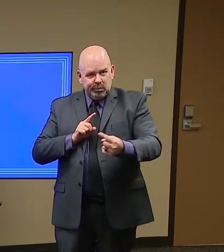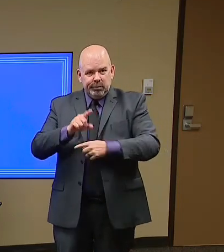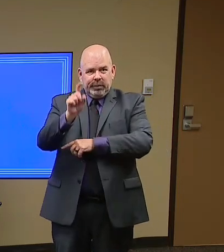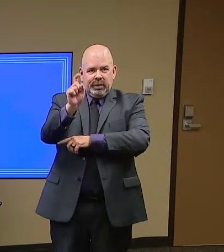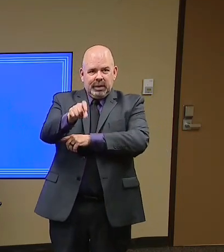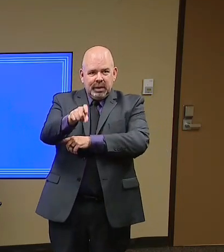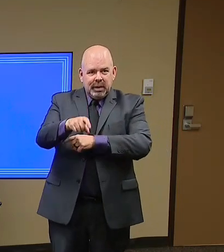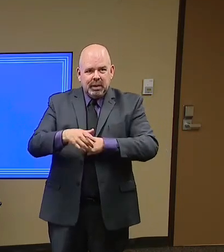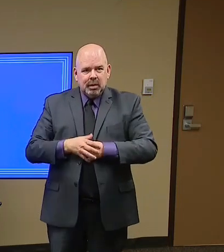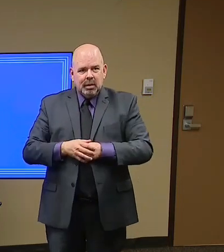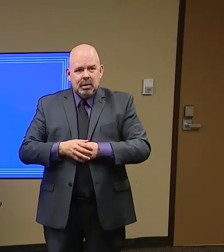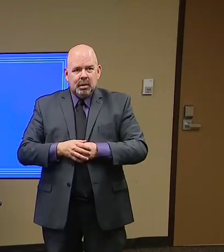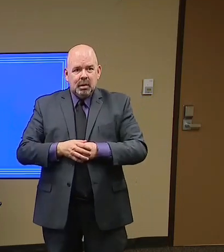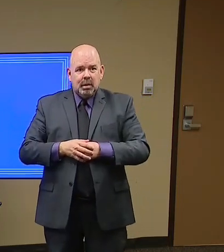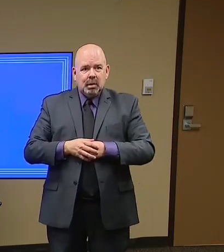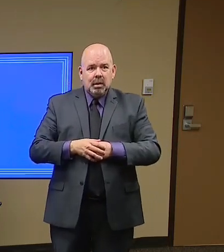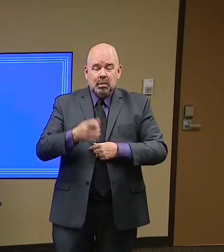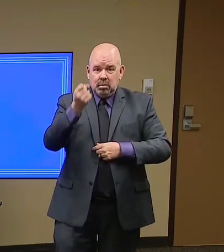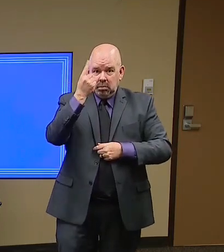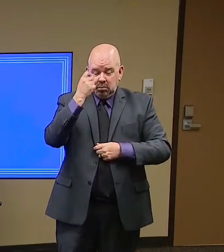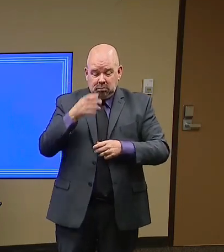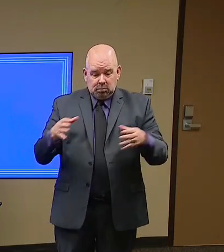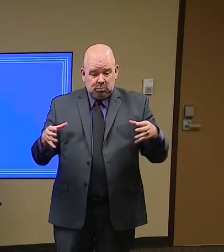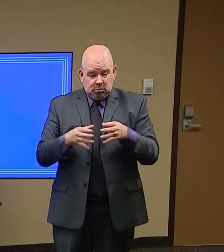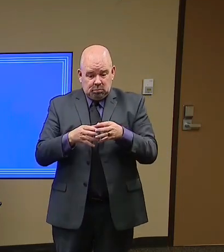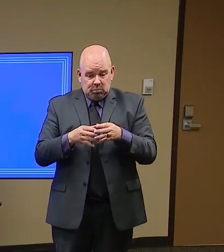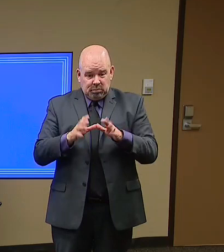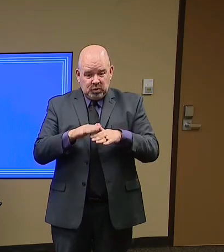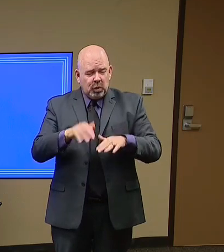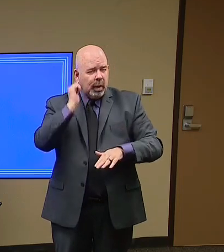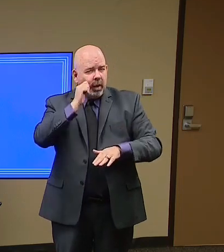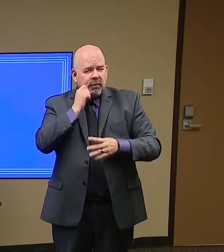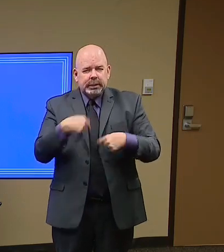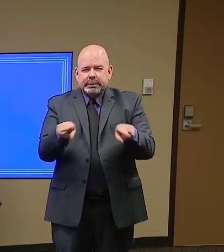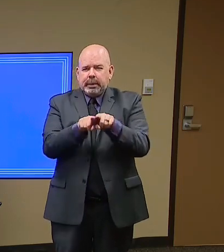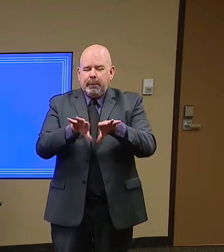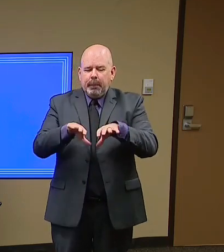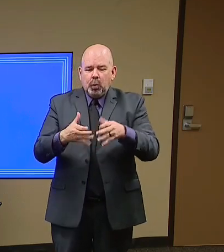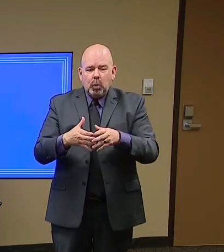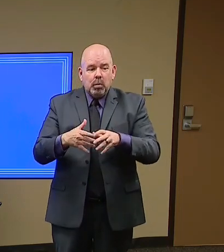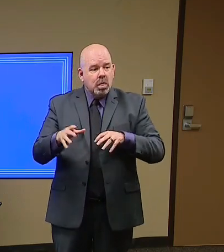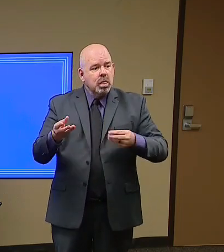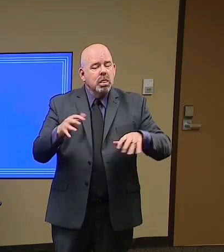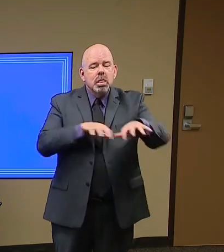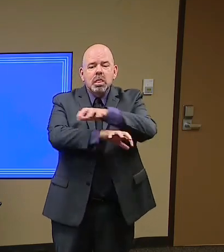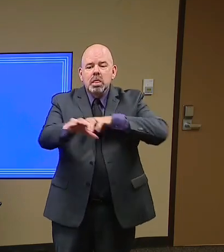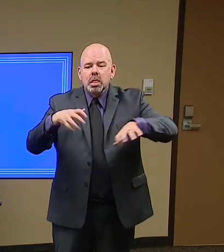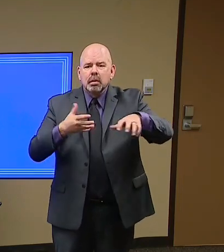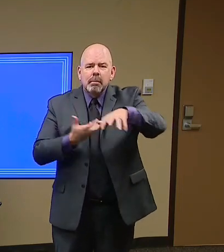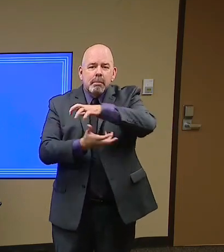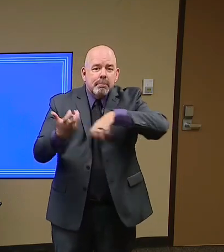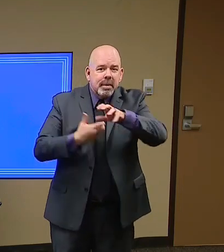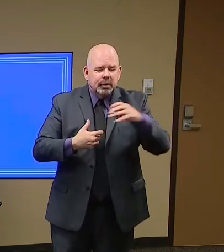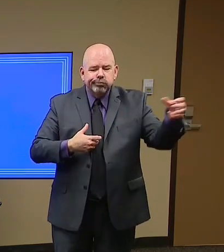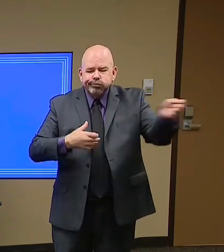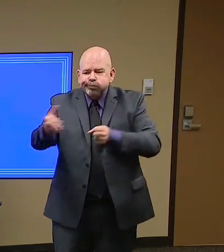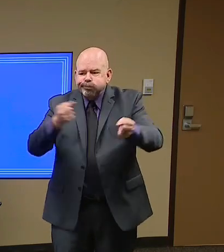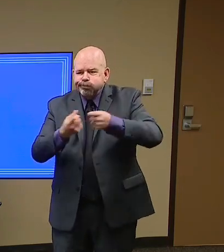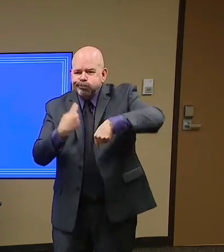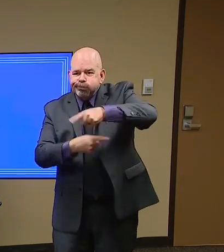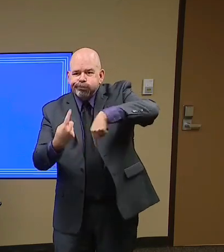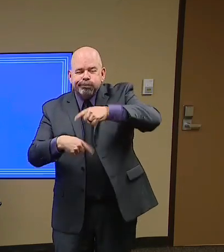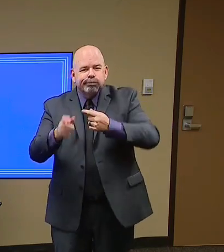where your class and five or six other classes go use the jungle gym. And you want the kids to eat